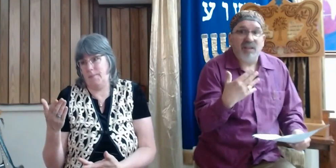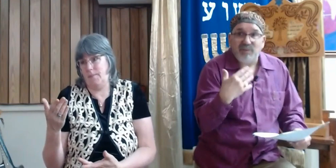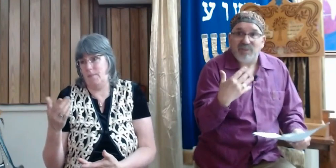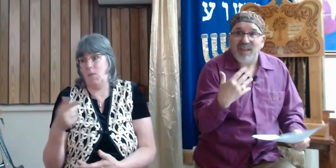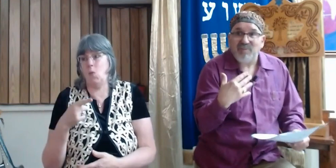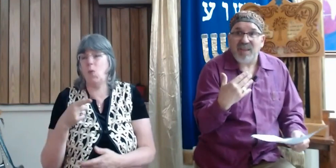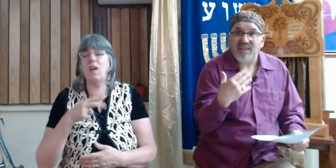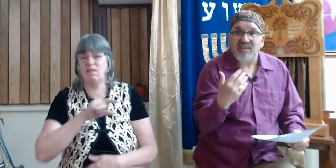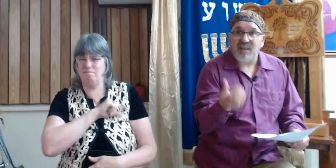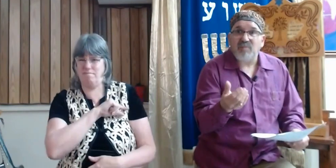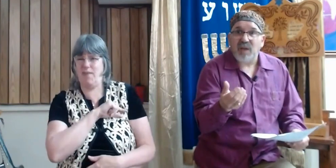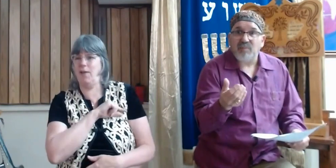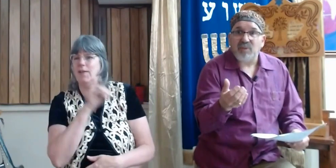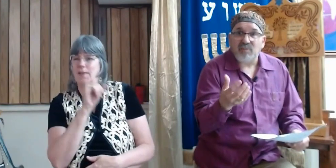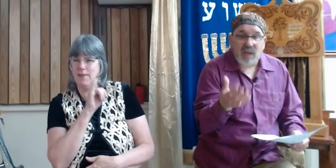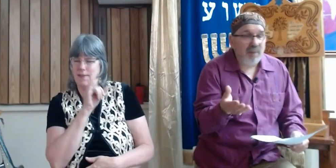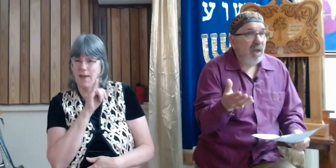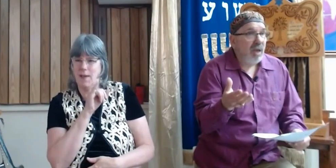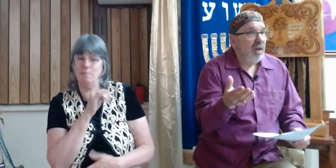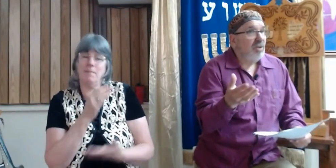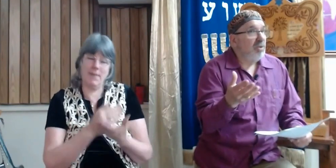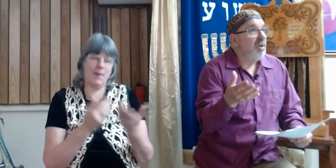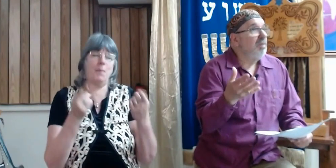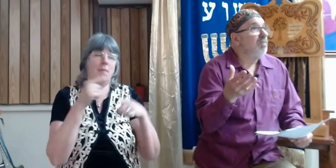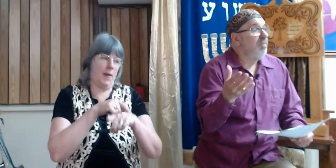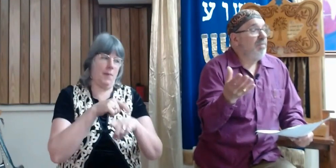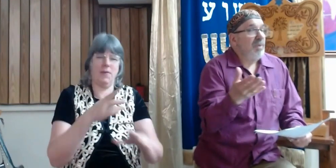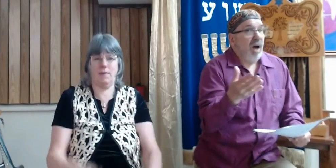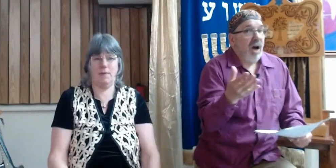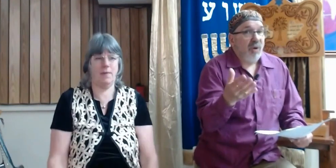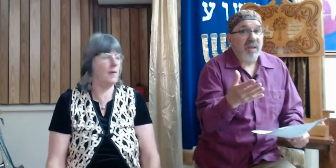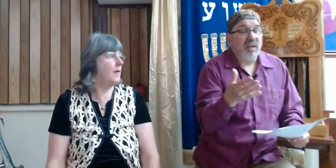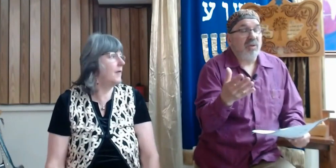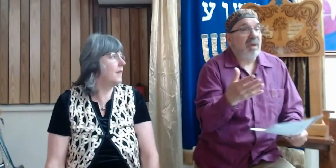we're guilty of the same thing sometimes. do we